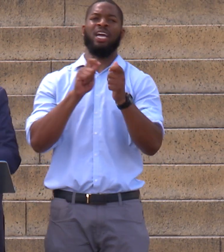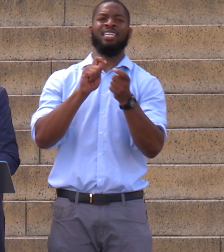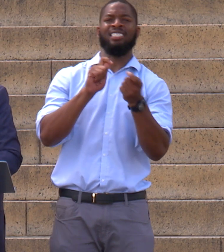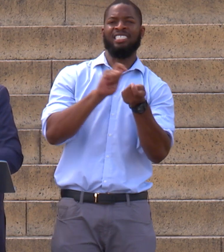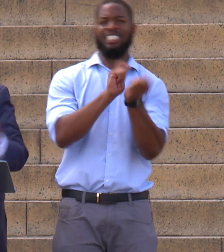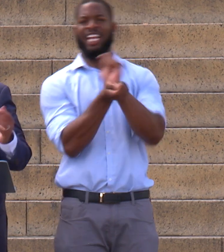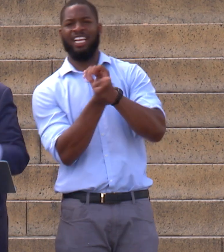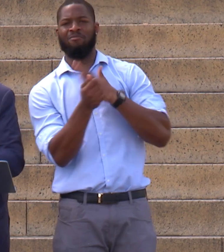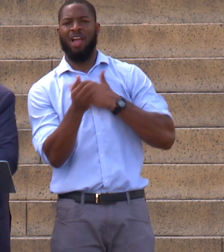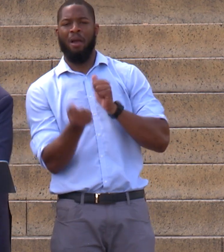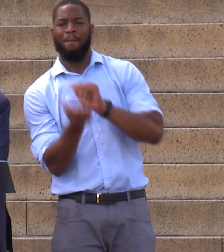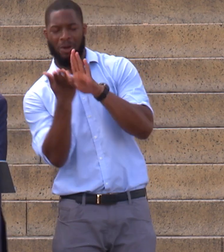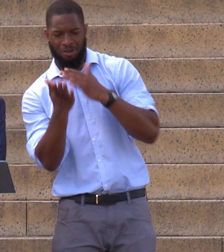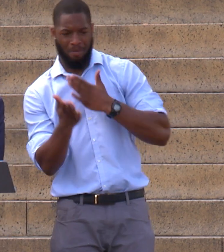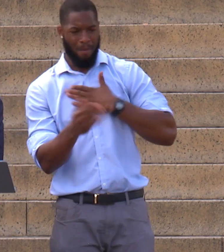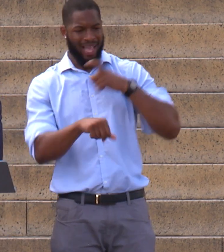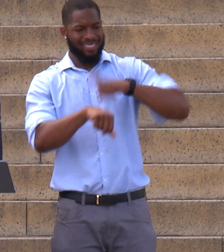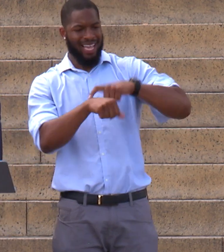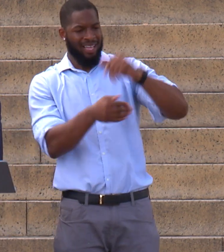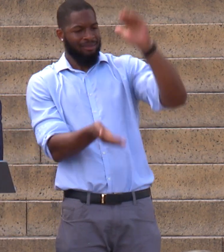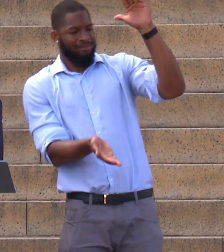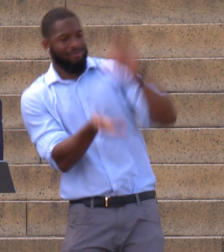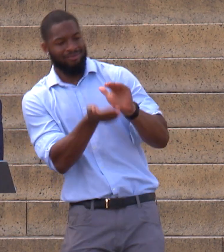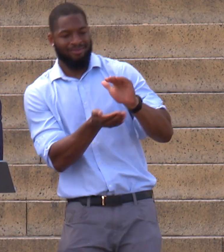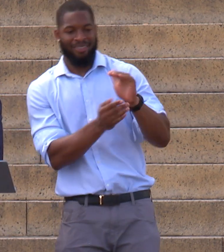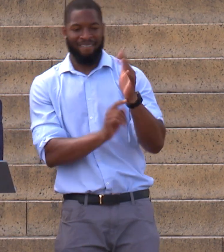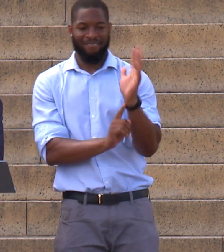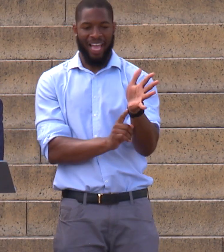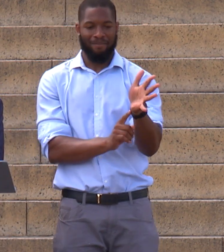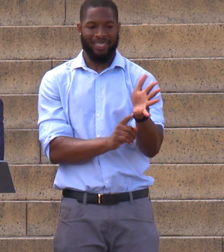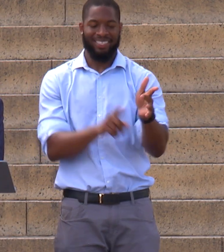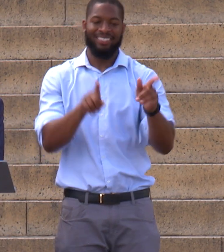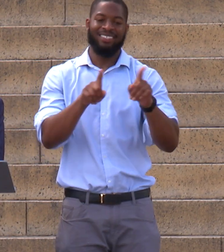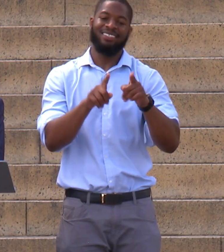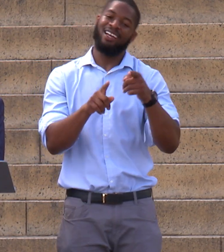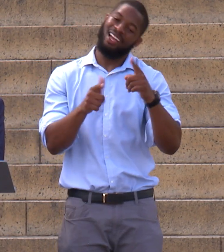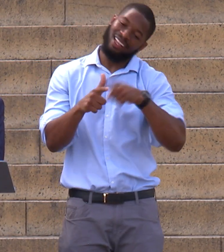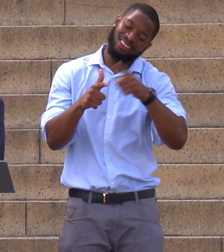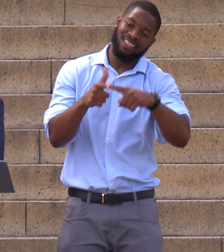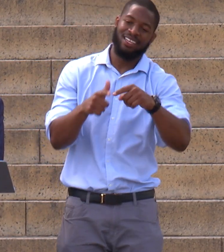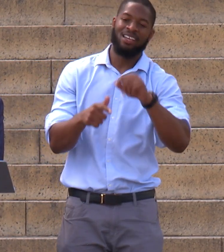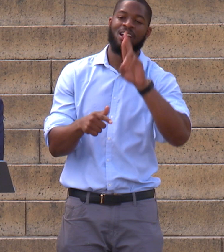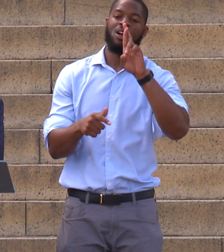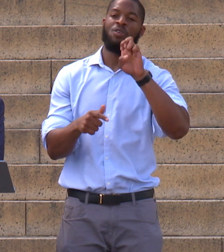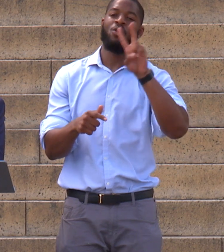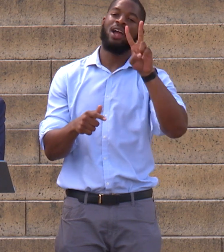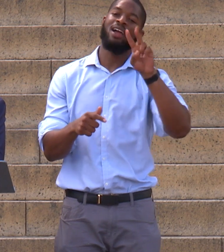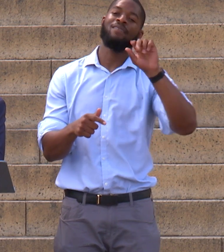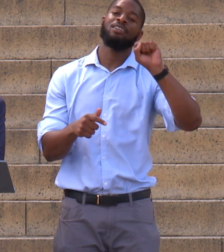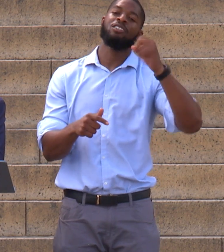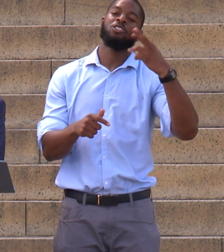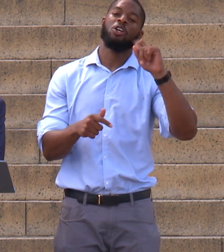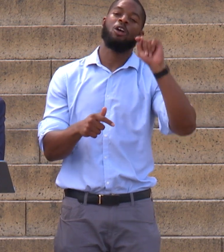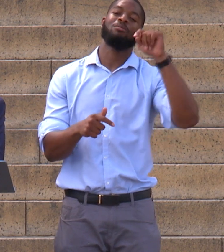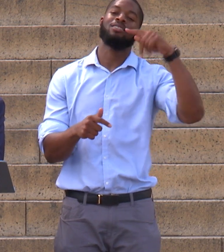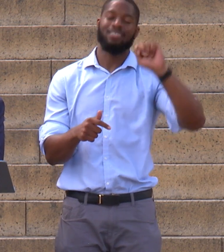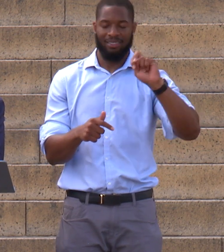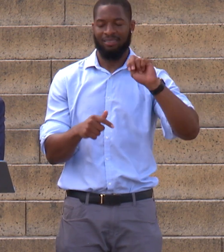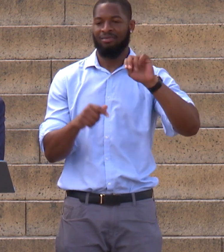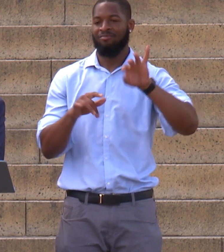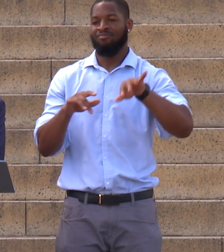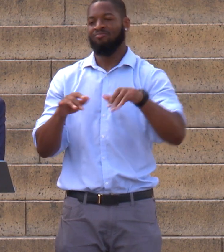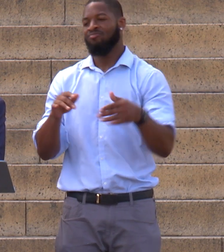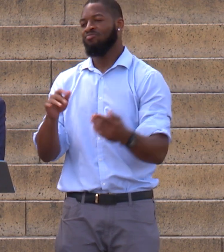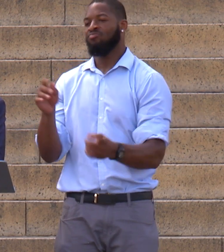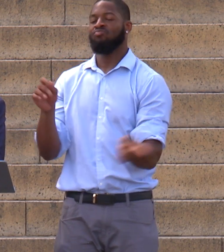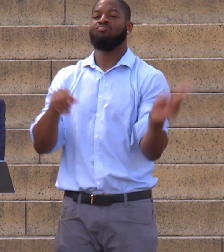less than five minutes and Reverend Sharpton must come up. But I want to let you know how I'm feeling